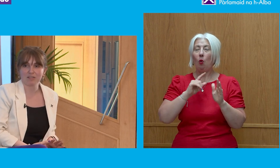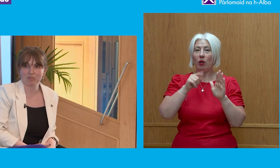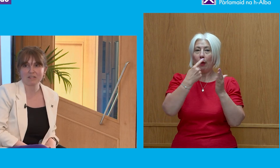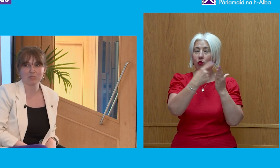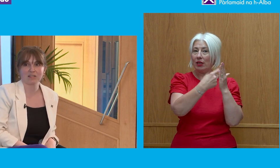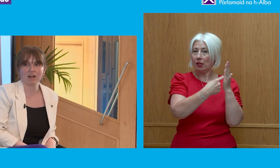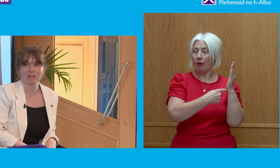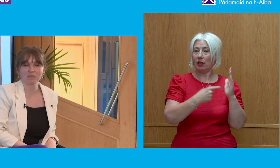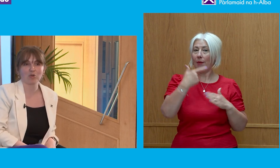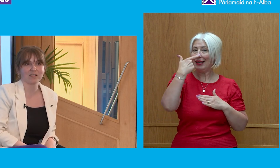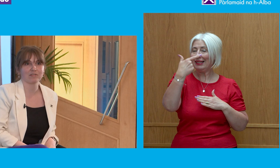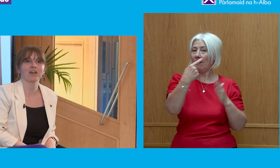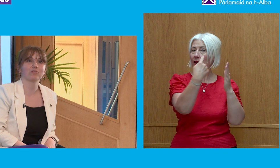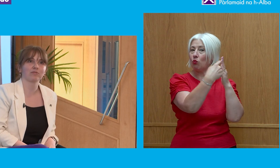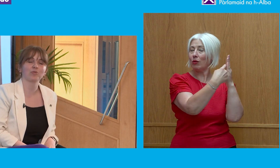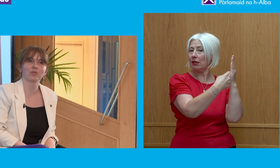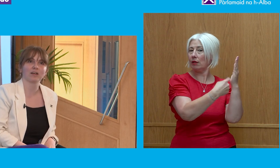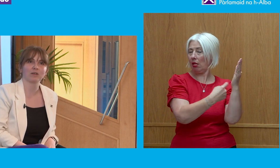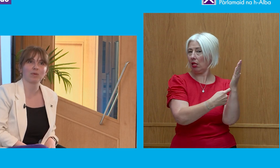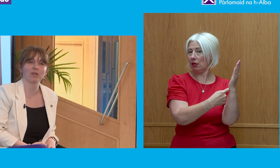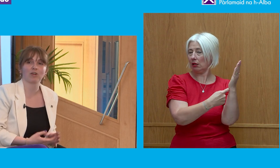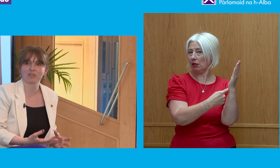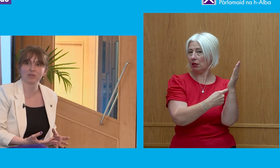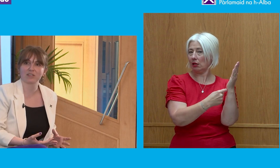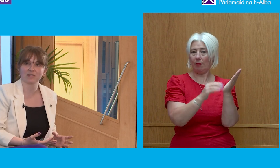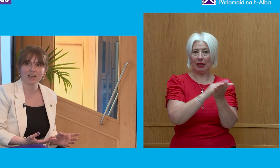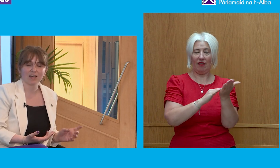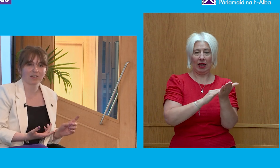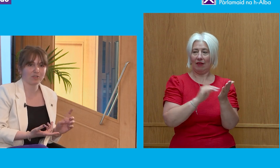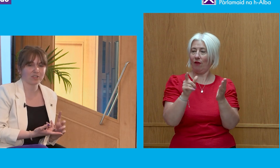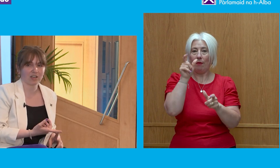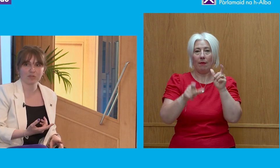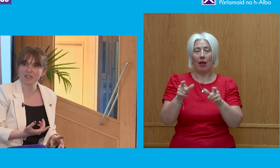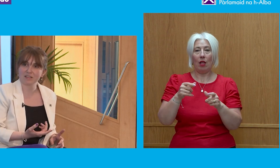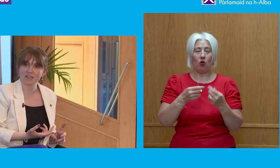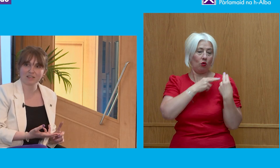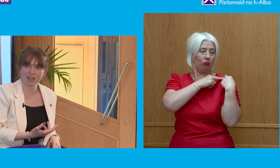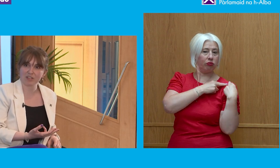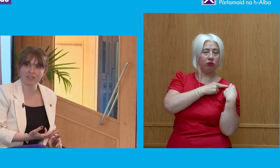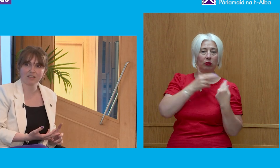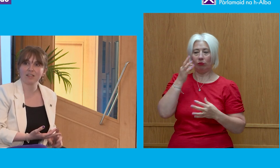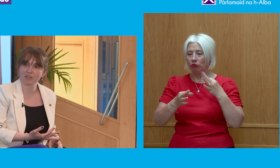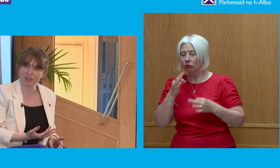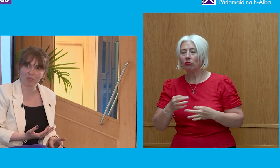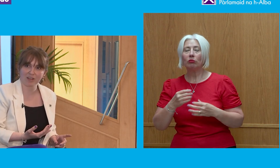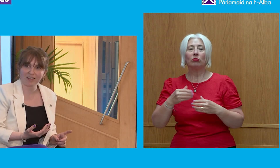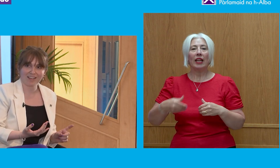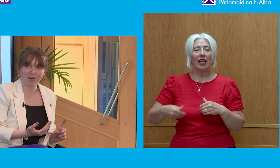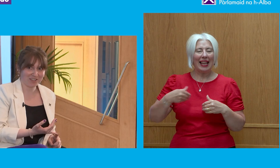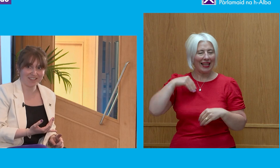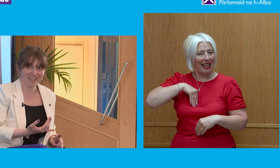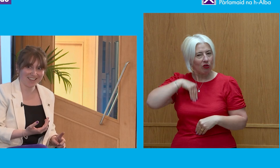There are seven principles that are more or less defined for public office holders. They include accountability, integrity, leadership,